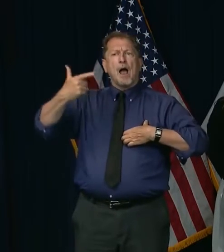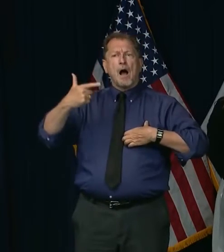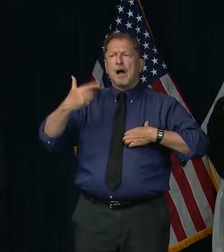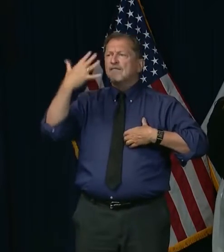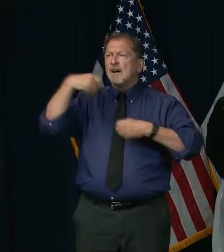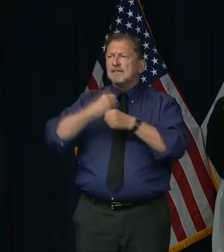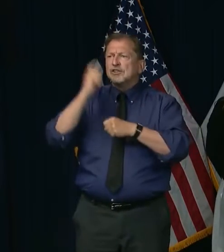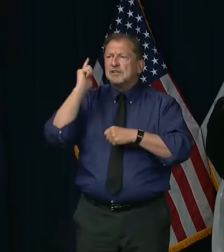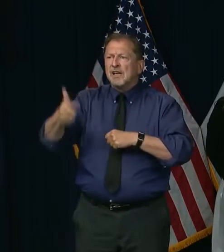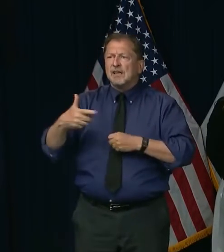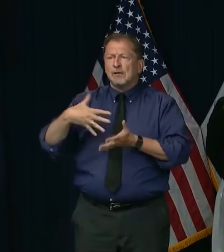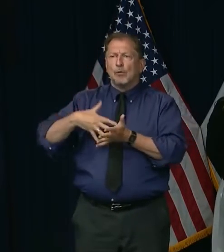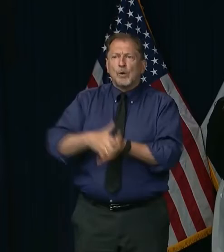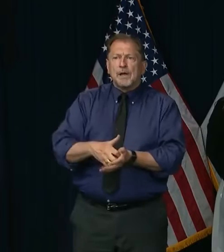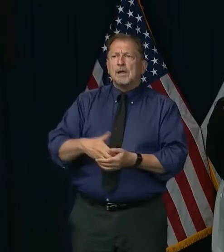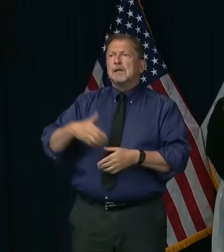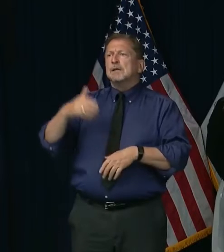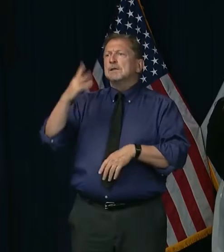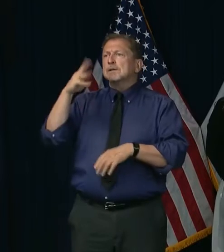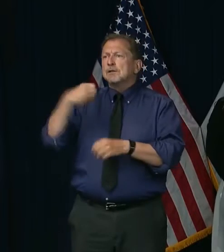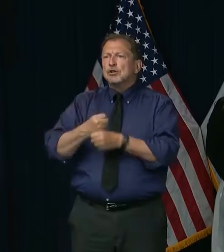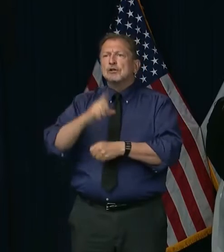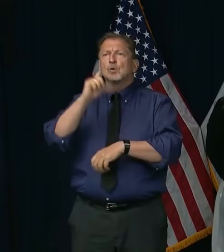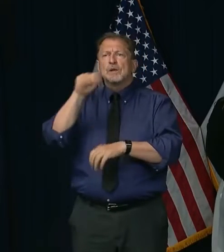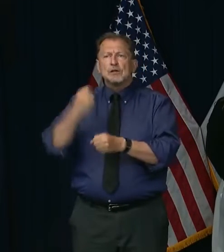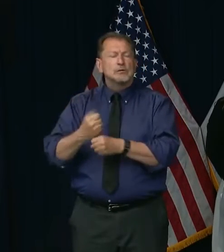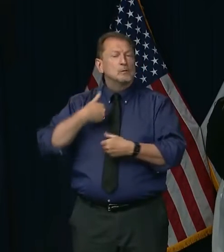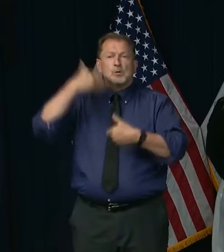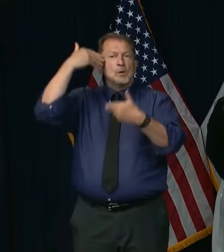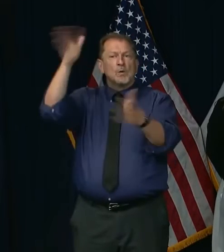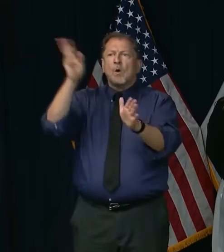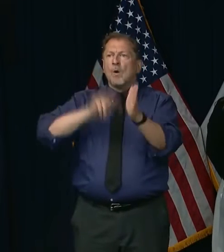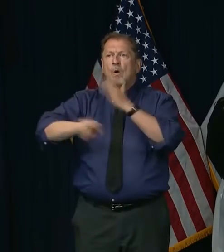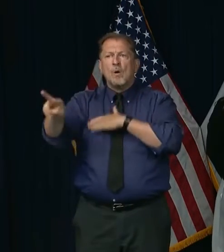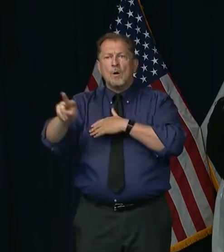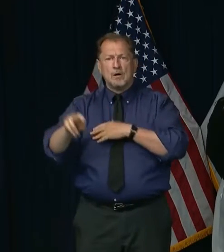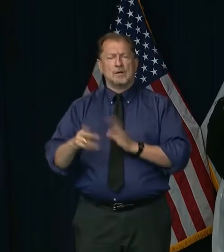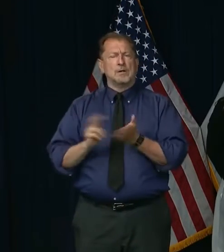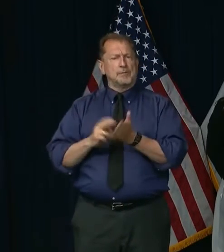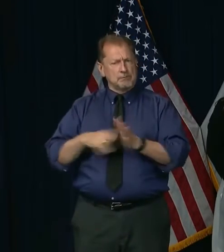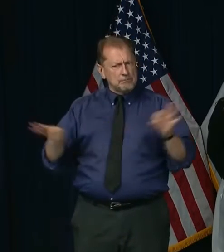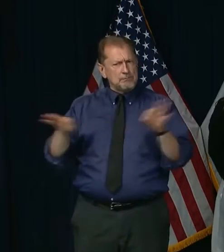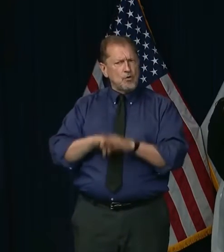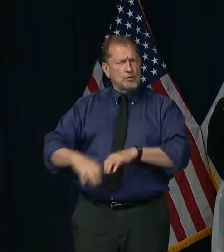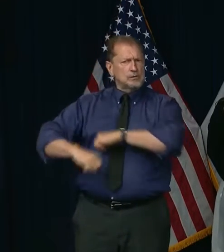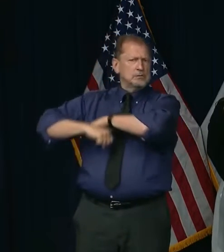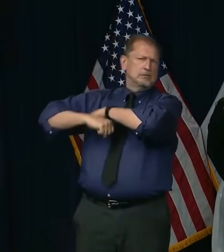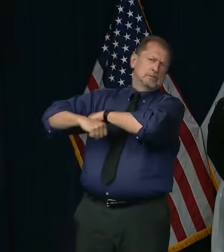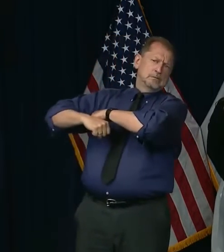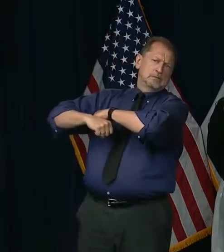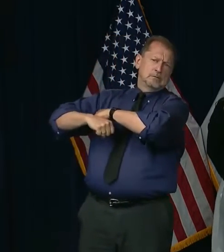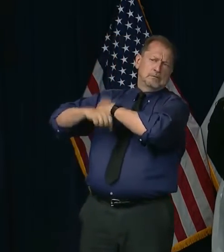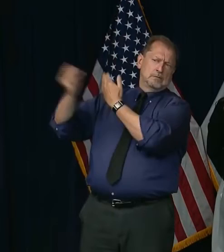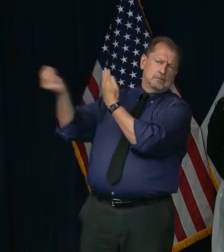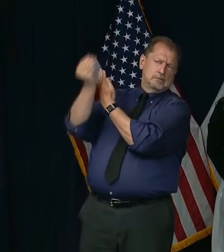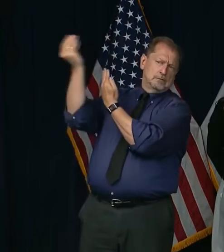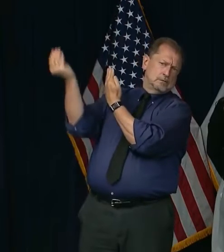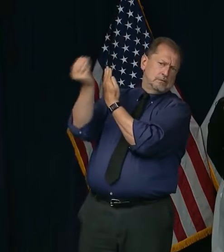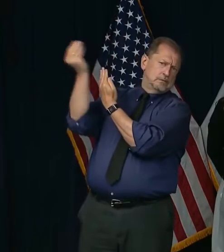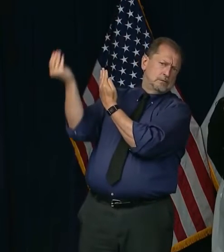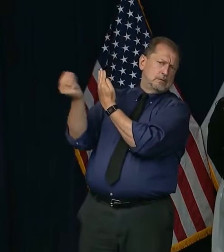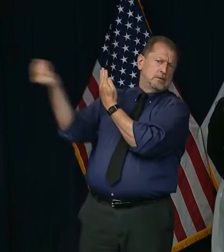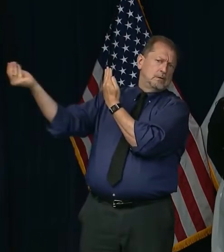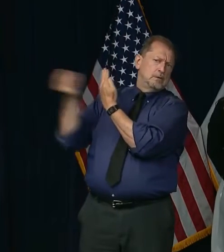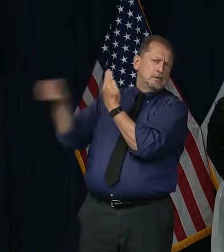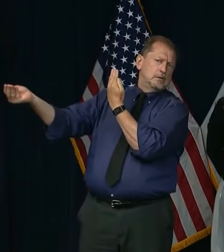5, 10, 20 years from now after being infected? There's nobody that can answer that question right now. So if we can prevent catching